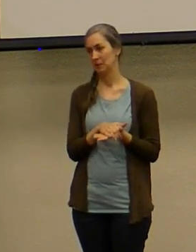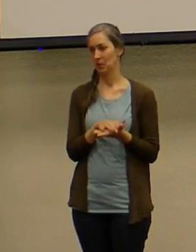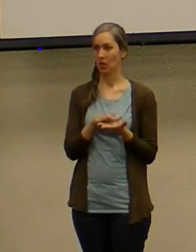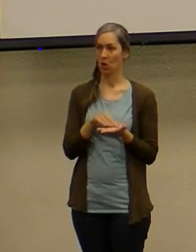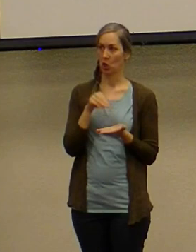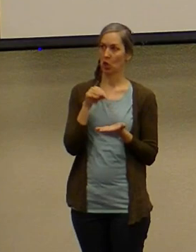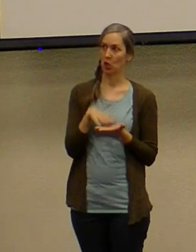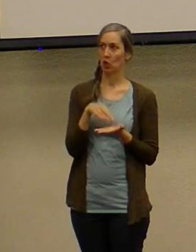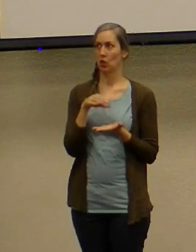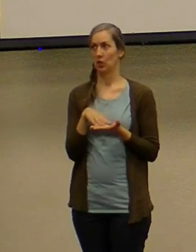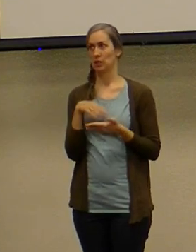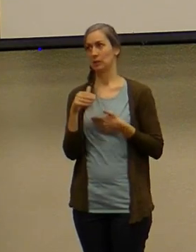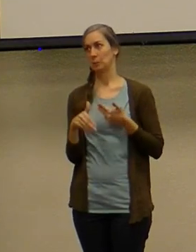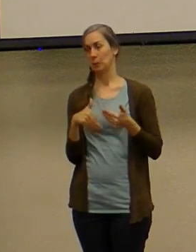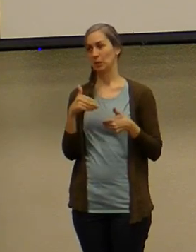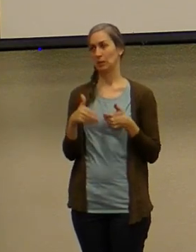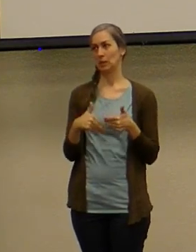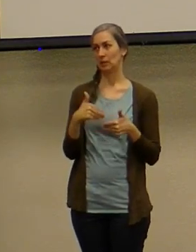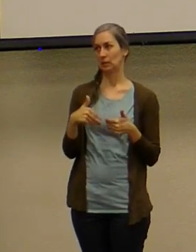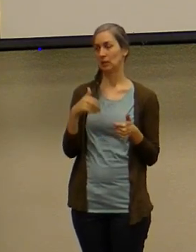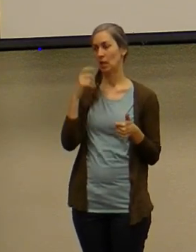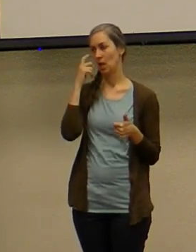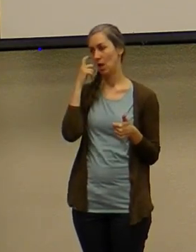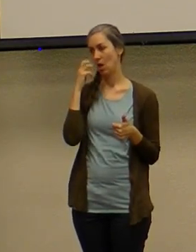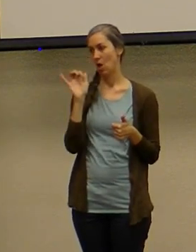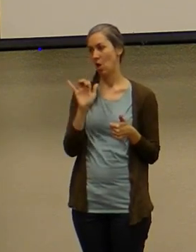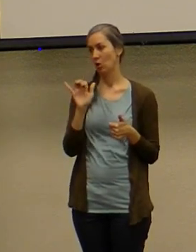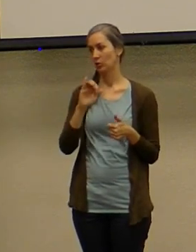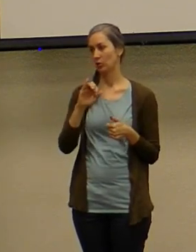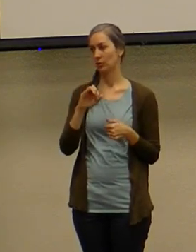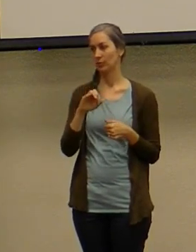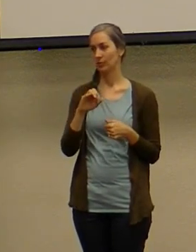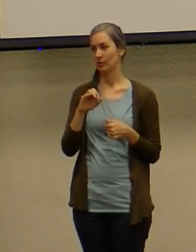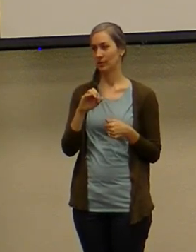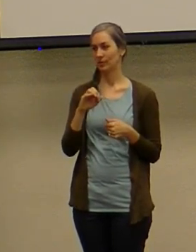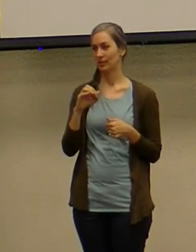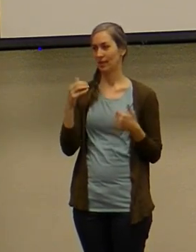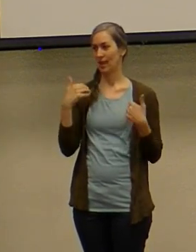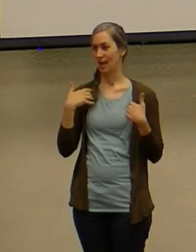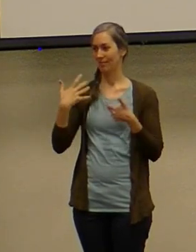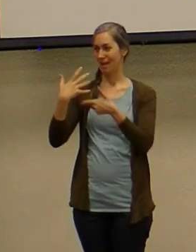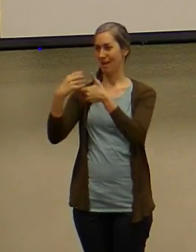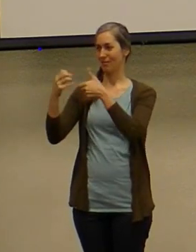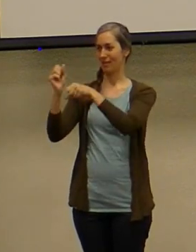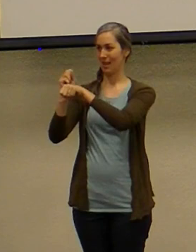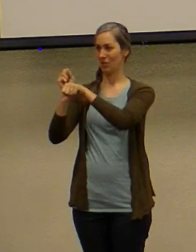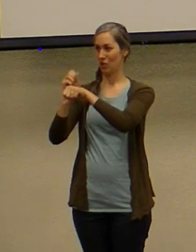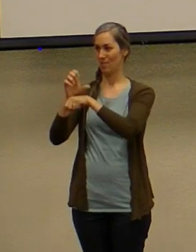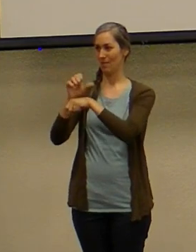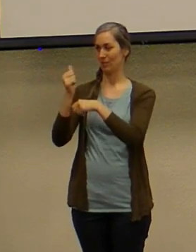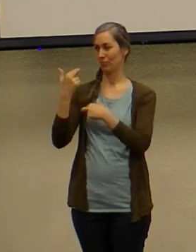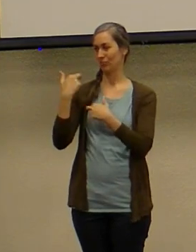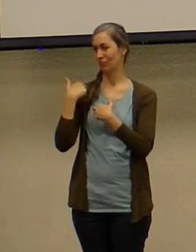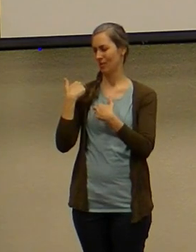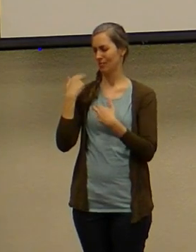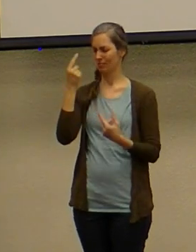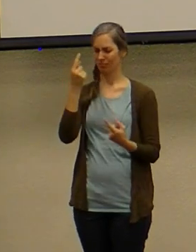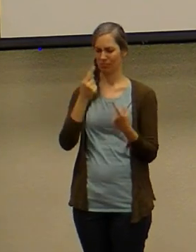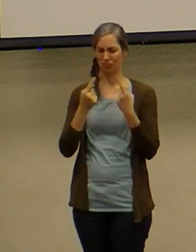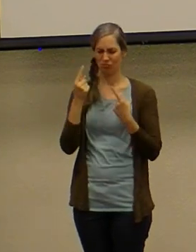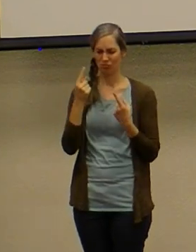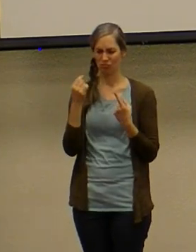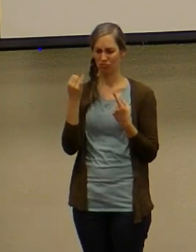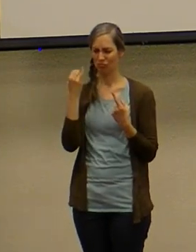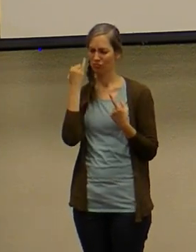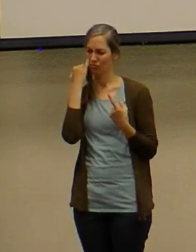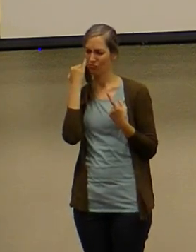learning that's involved in that process um along with juggling some outside jobs and responsibilities and and often just wondering if if